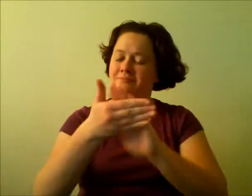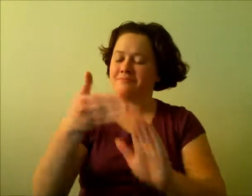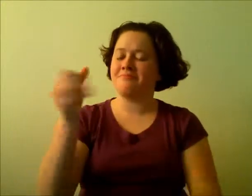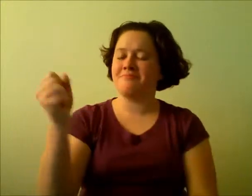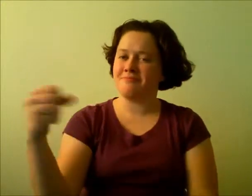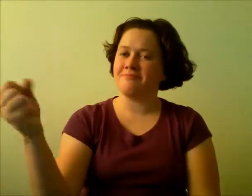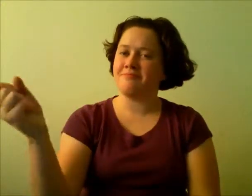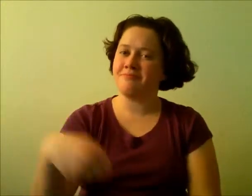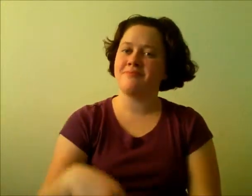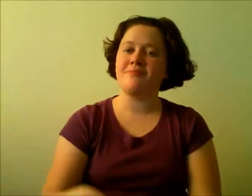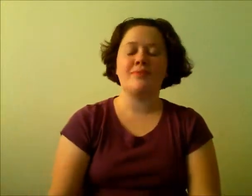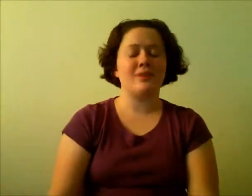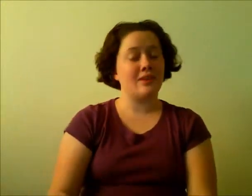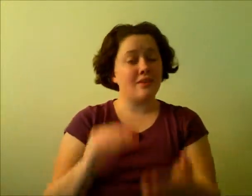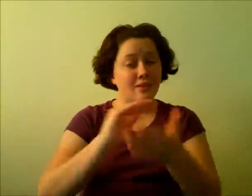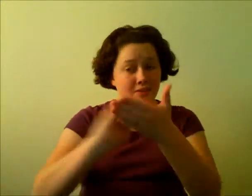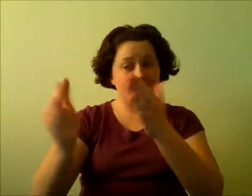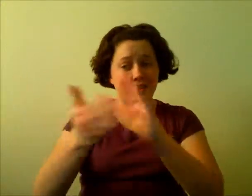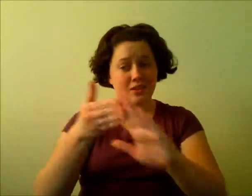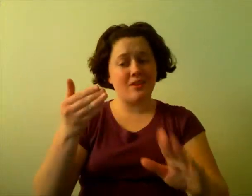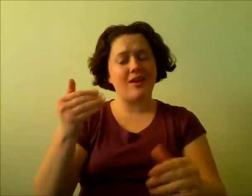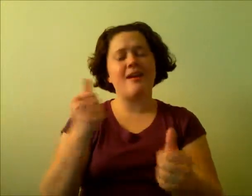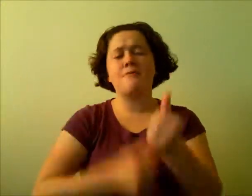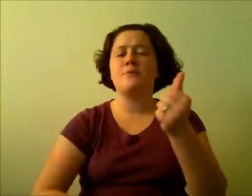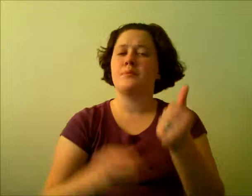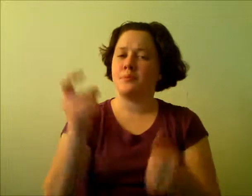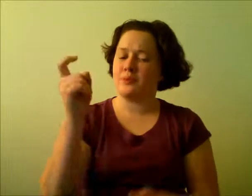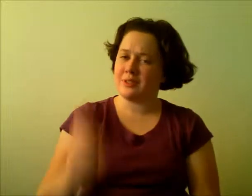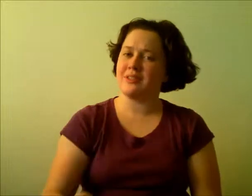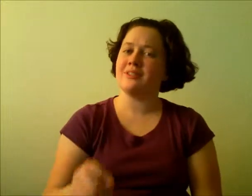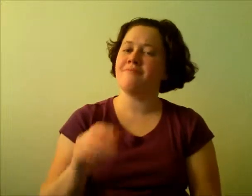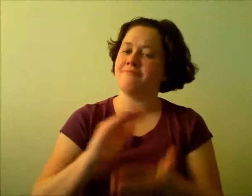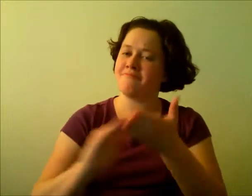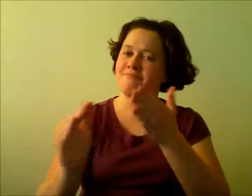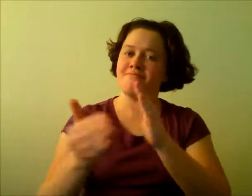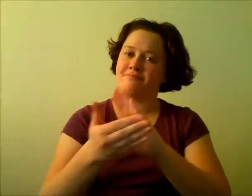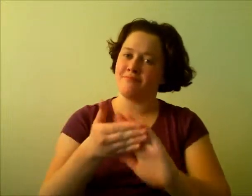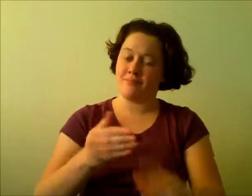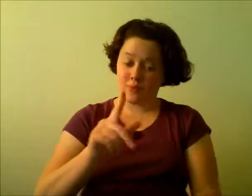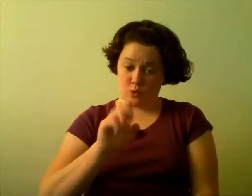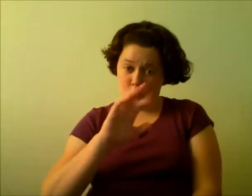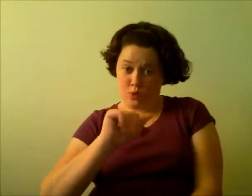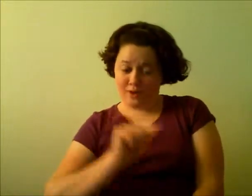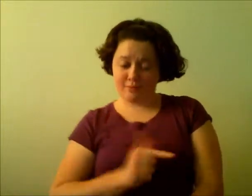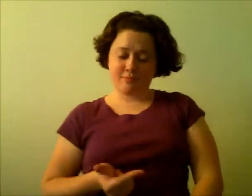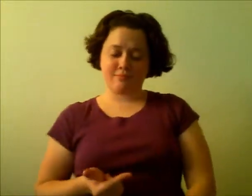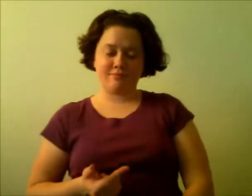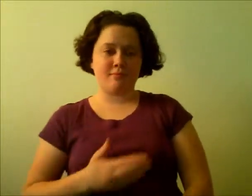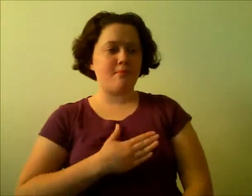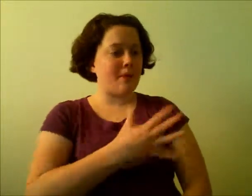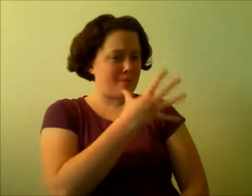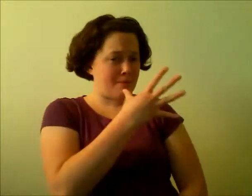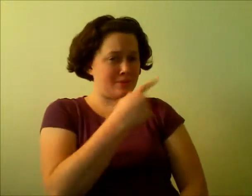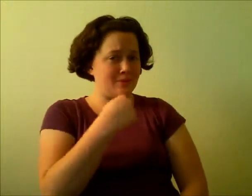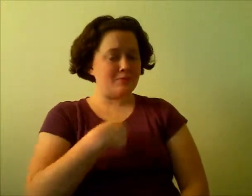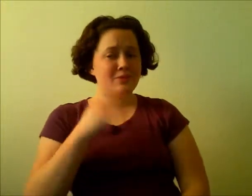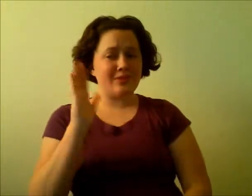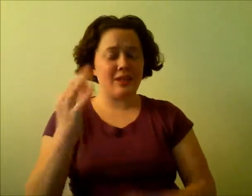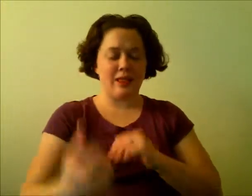forgiveness We all need, we all need Mr. Lecrae My mama told me what I would